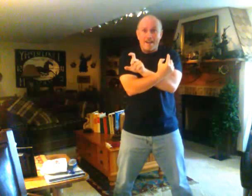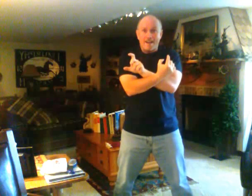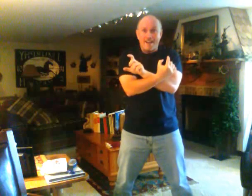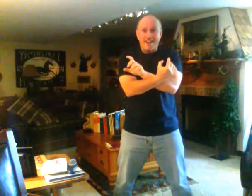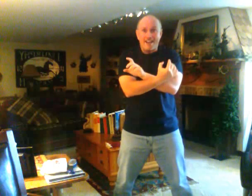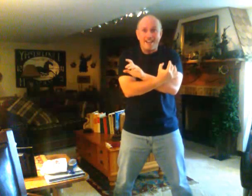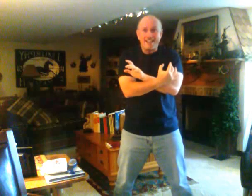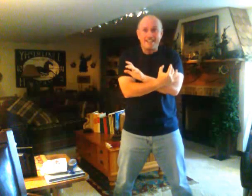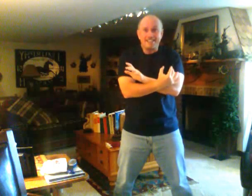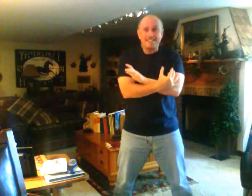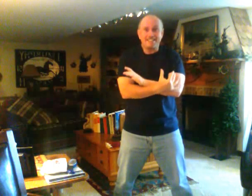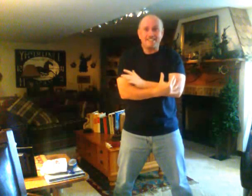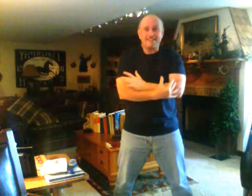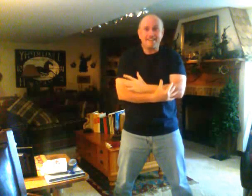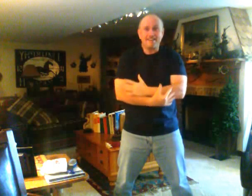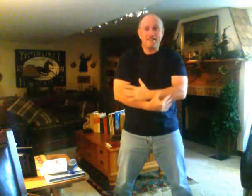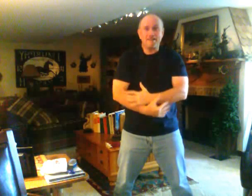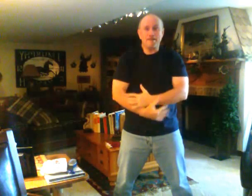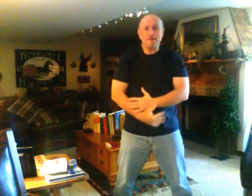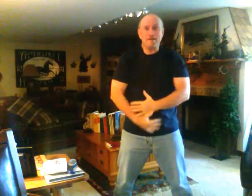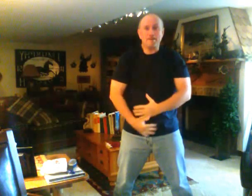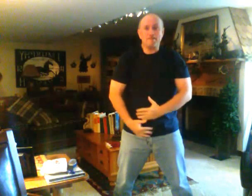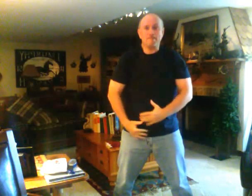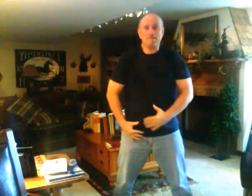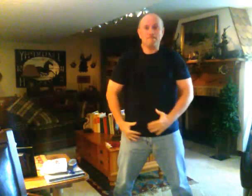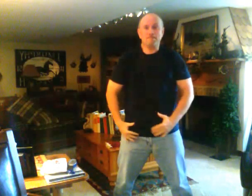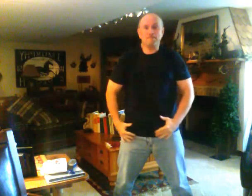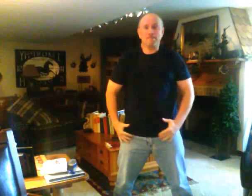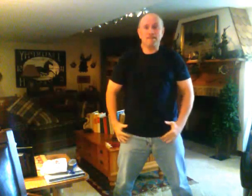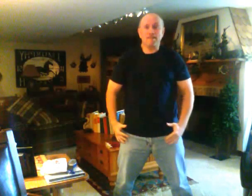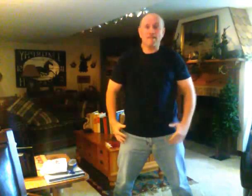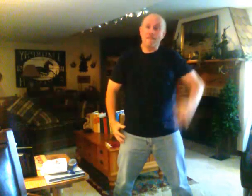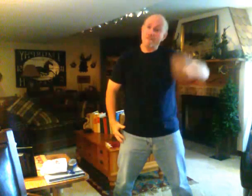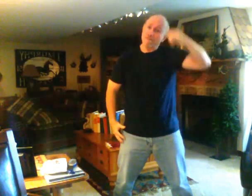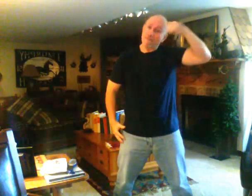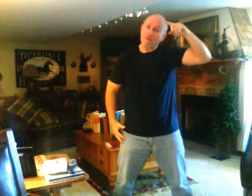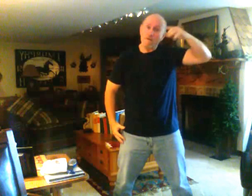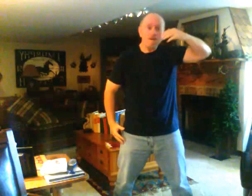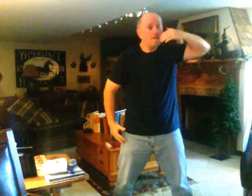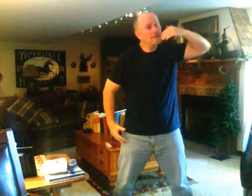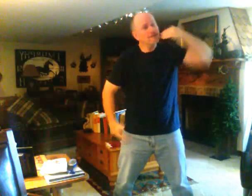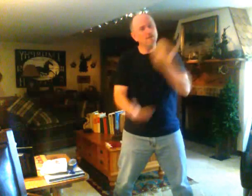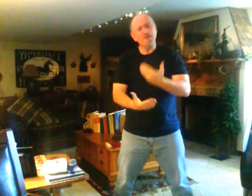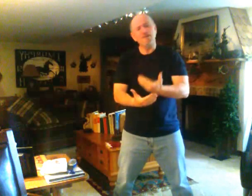for good.